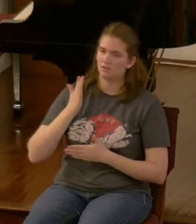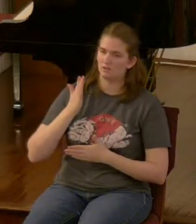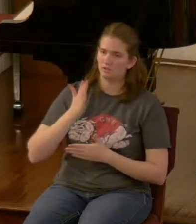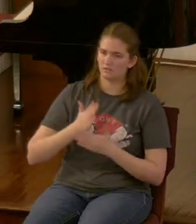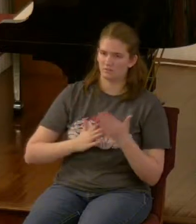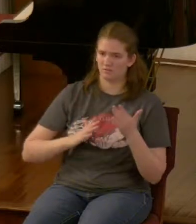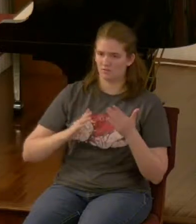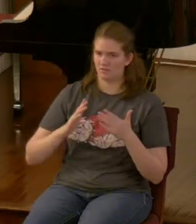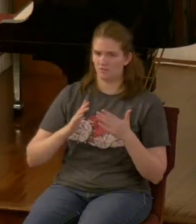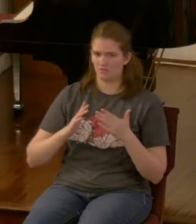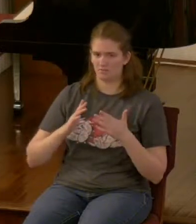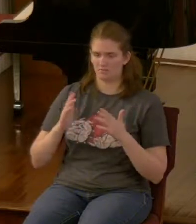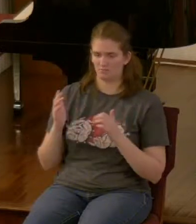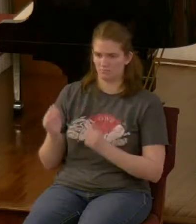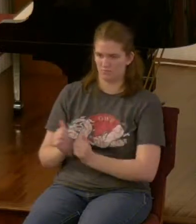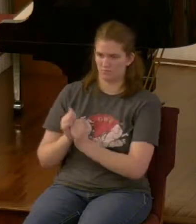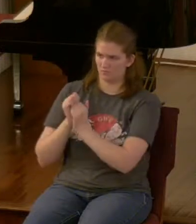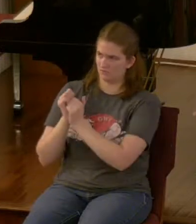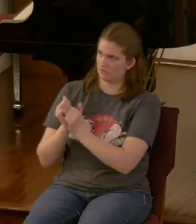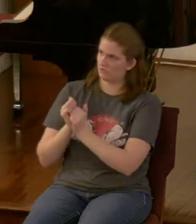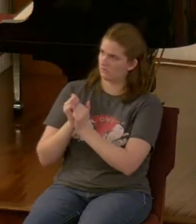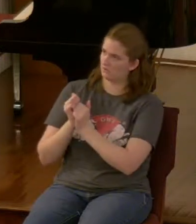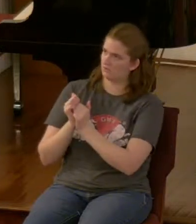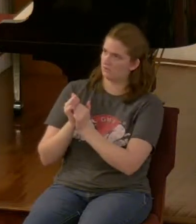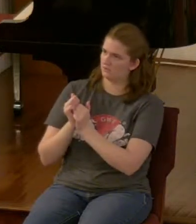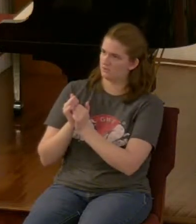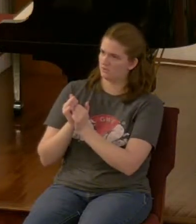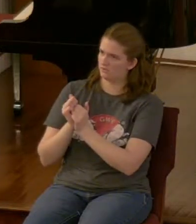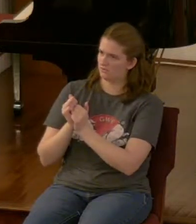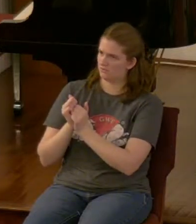Sunday's worship as the sign of the Antichrist